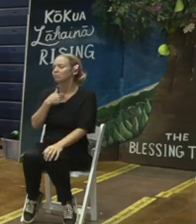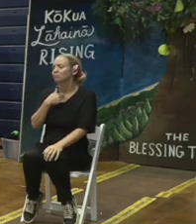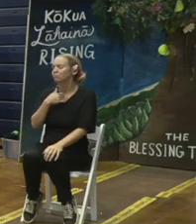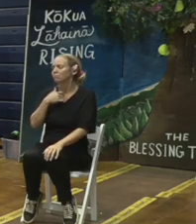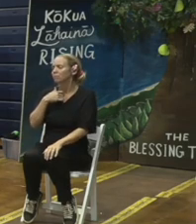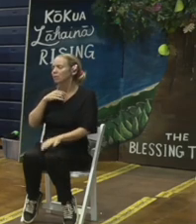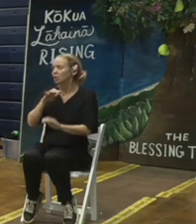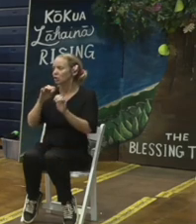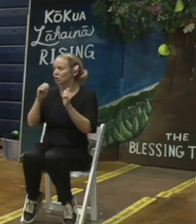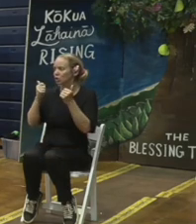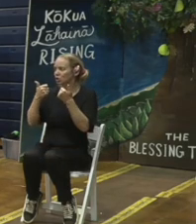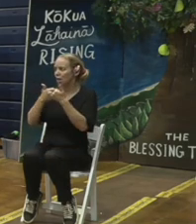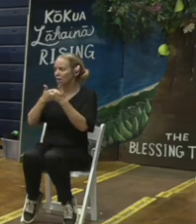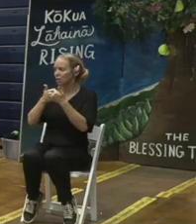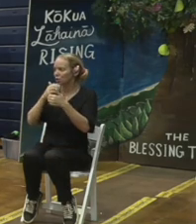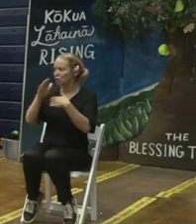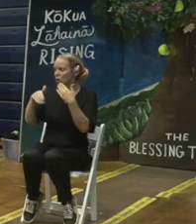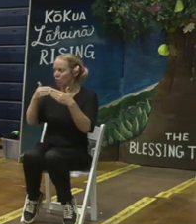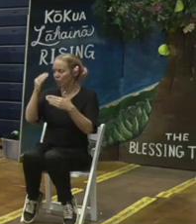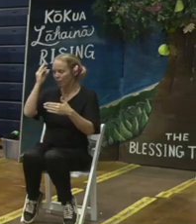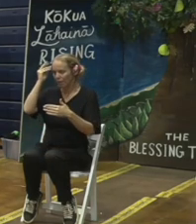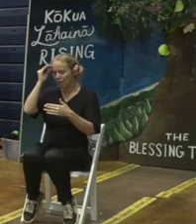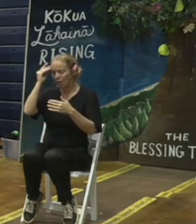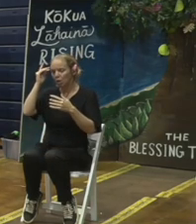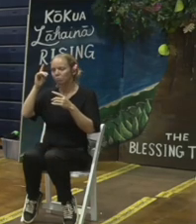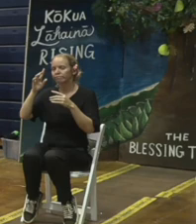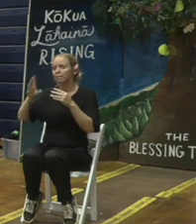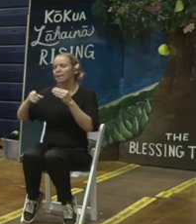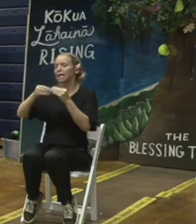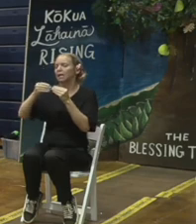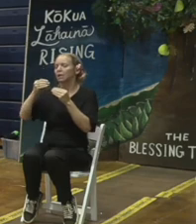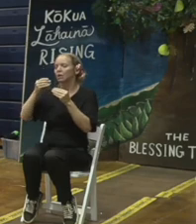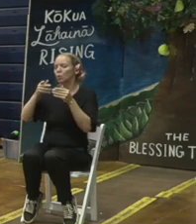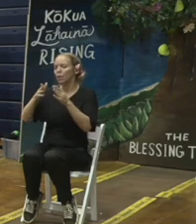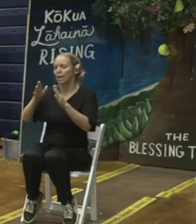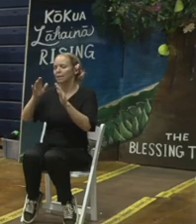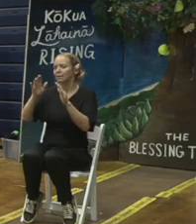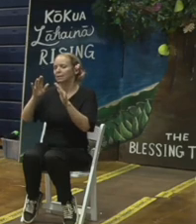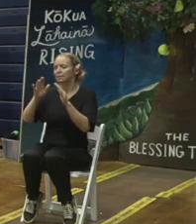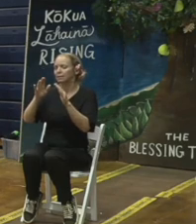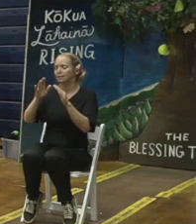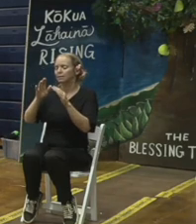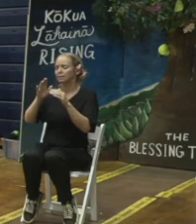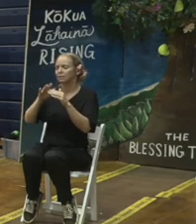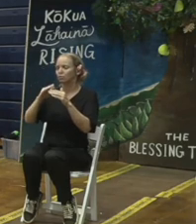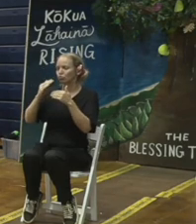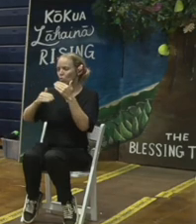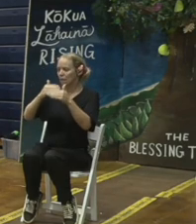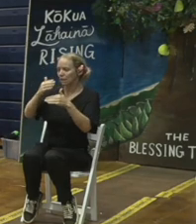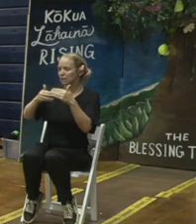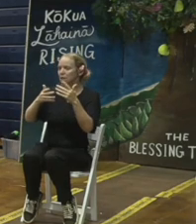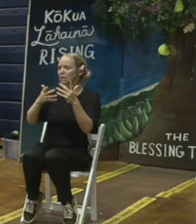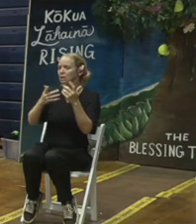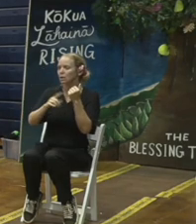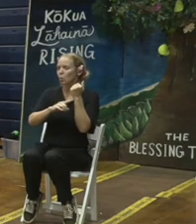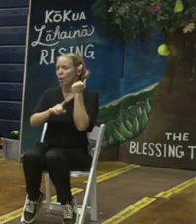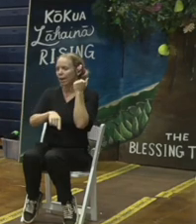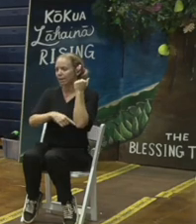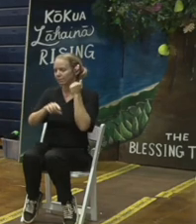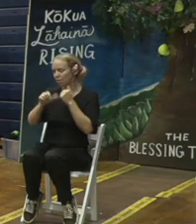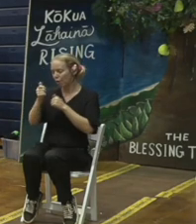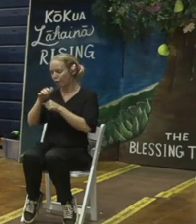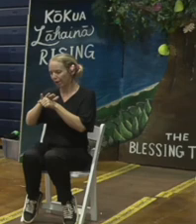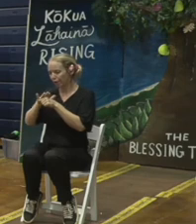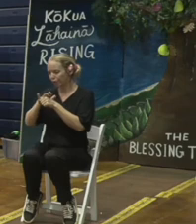challenging everybody to think about some additional ways that we've utilized for processing waste in other sectors and in other